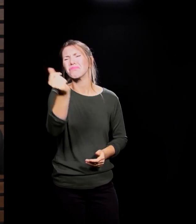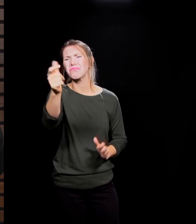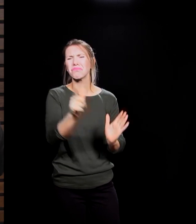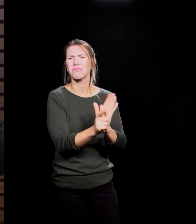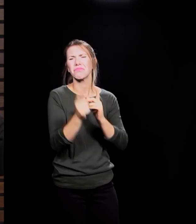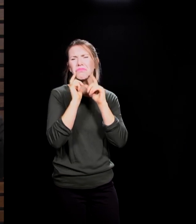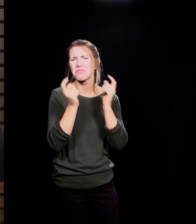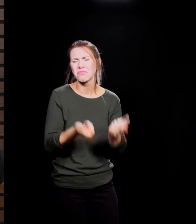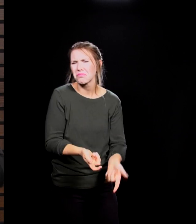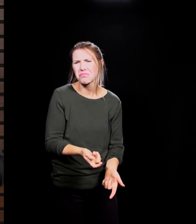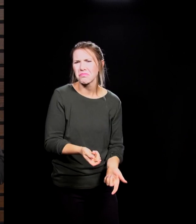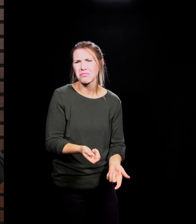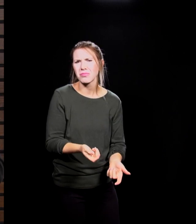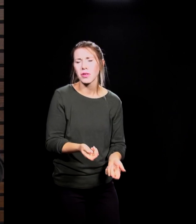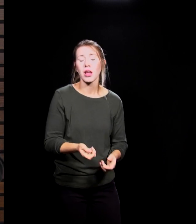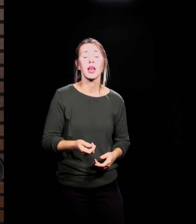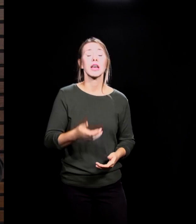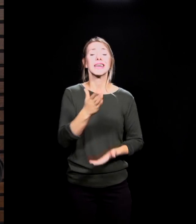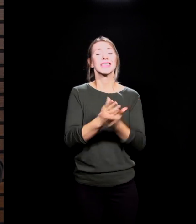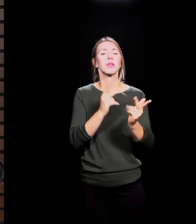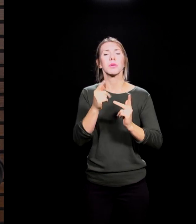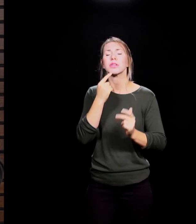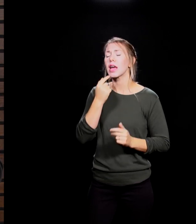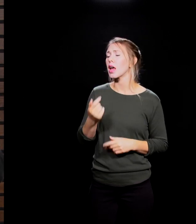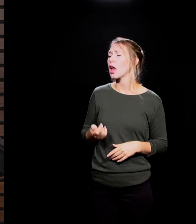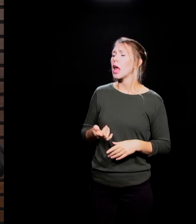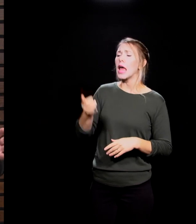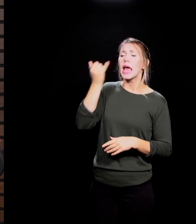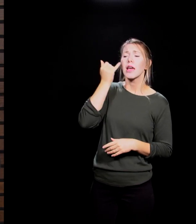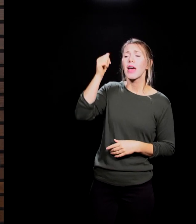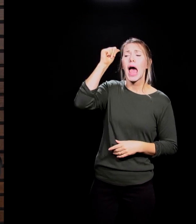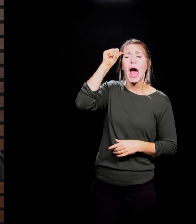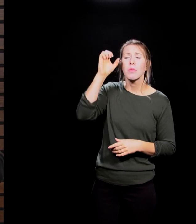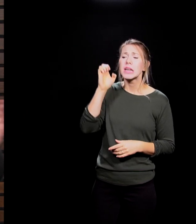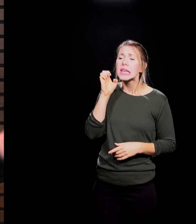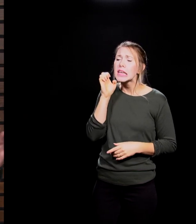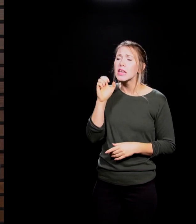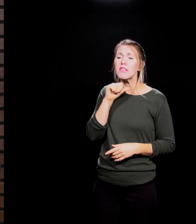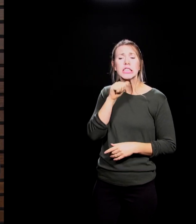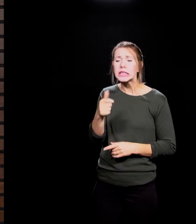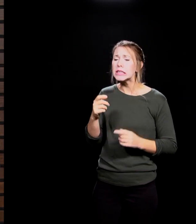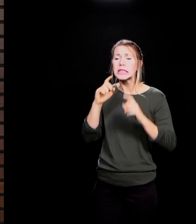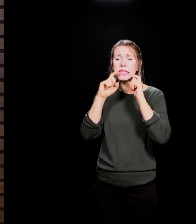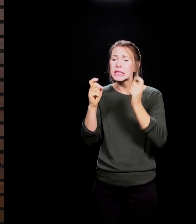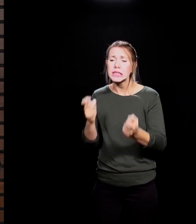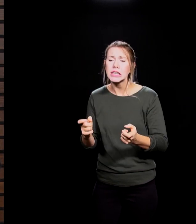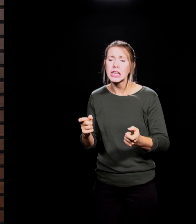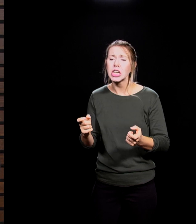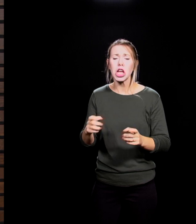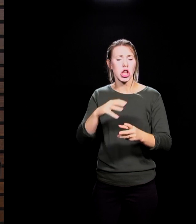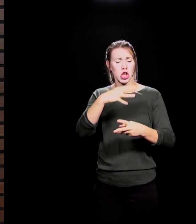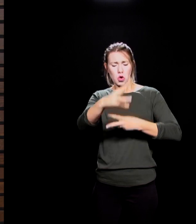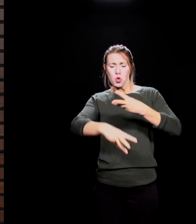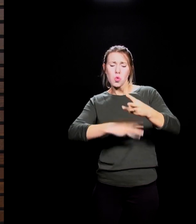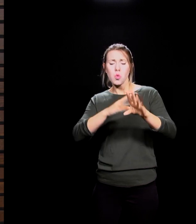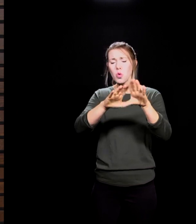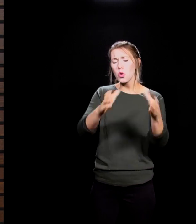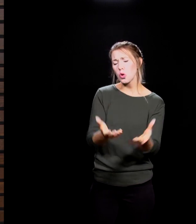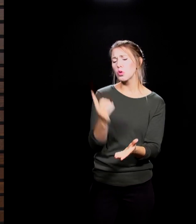maybe today we would be living in perfection. I promise you this. If no one on earth had sinned before April 18th of 1979, I